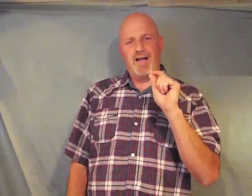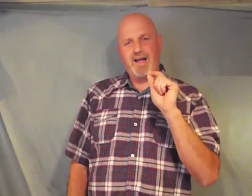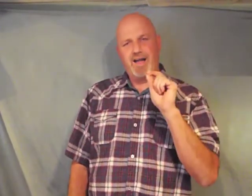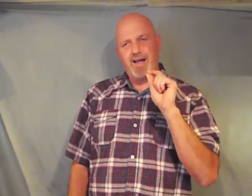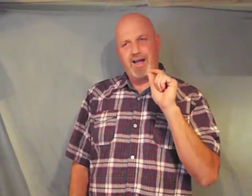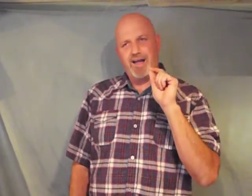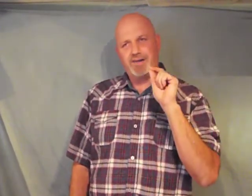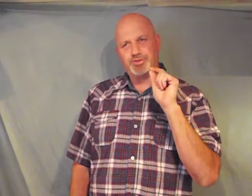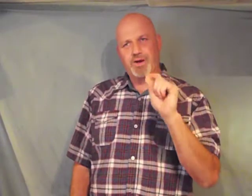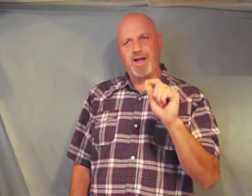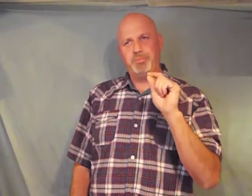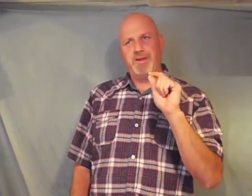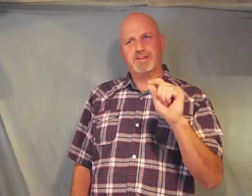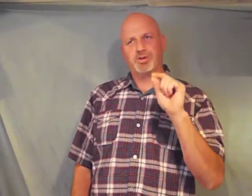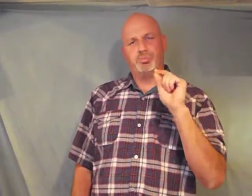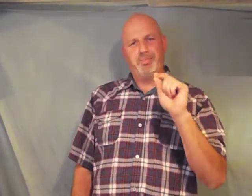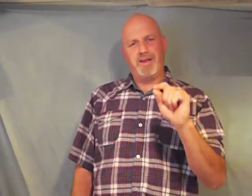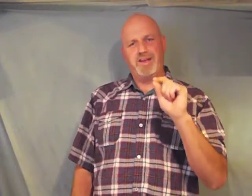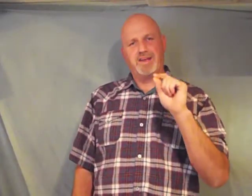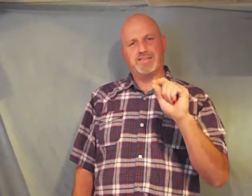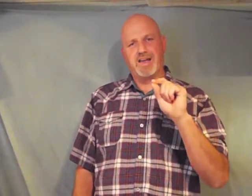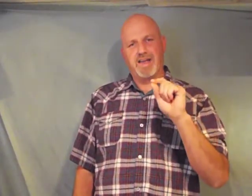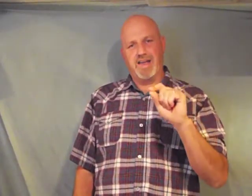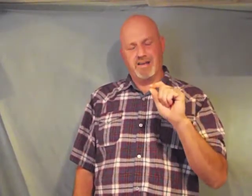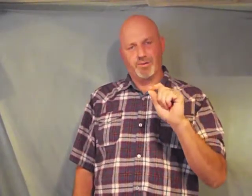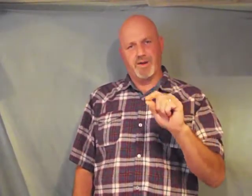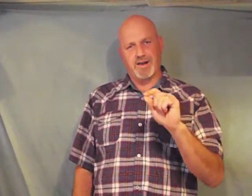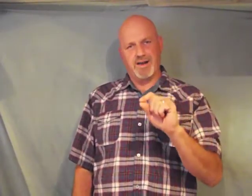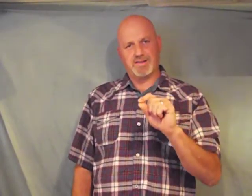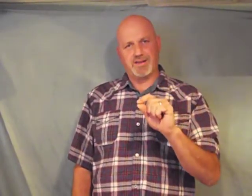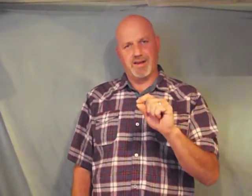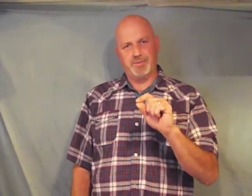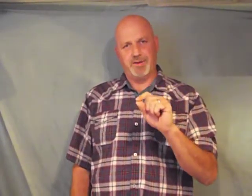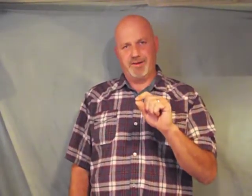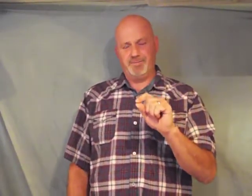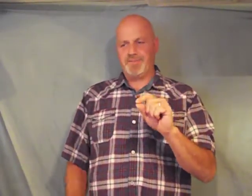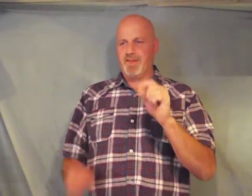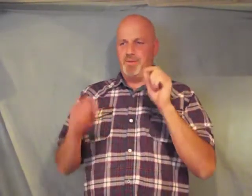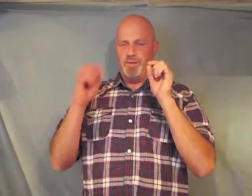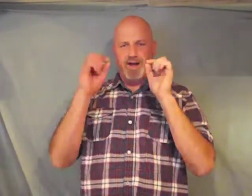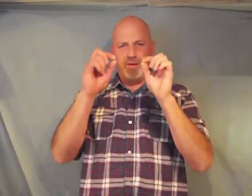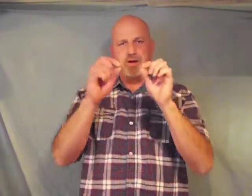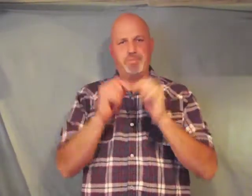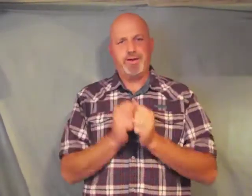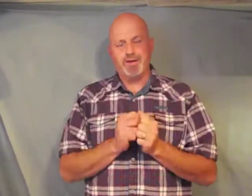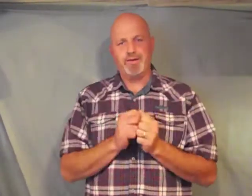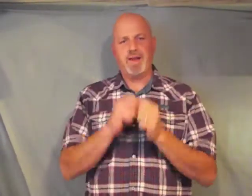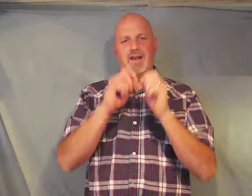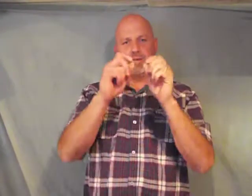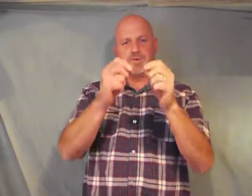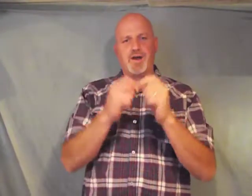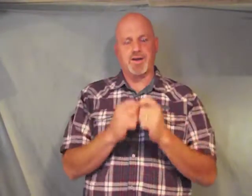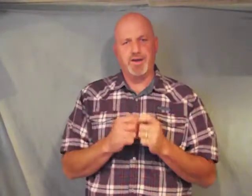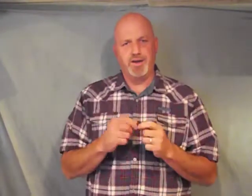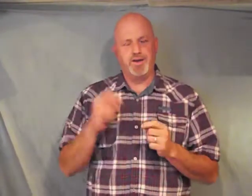I try to be as obedient as I can to what God's telling me when I'm up here and I'm talking to you